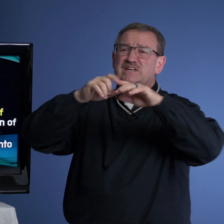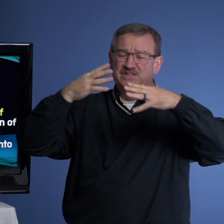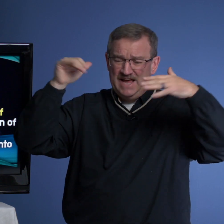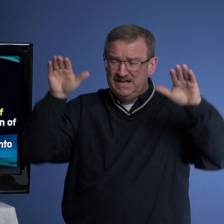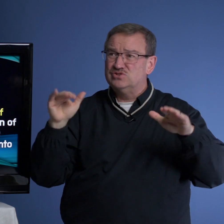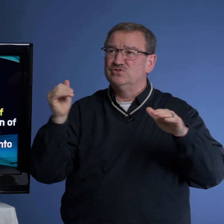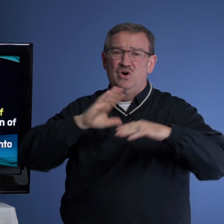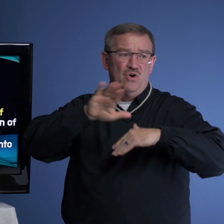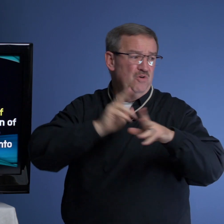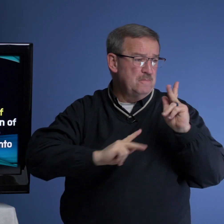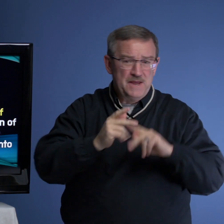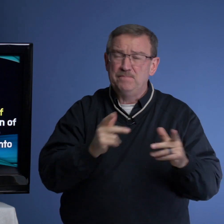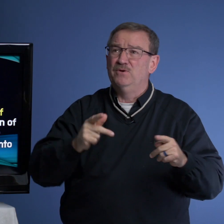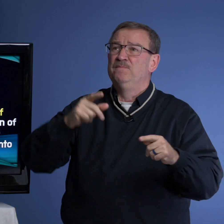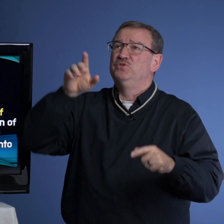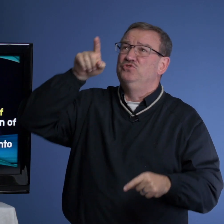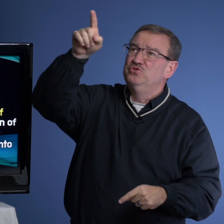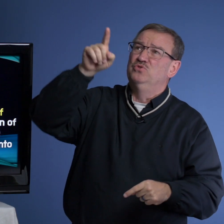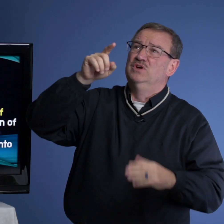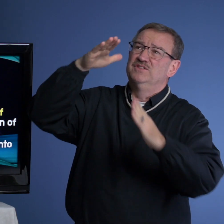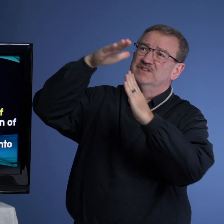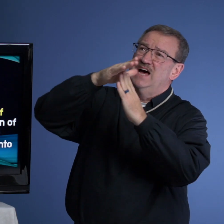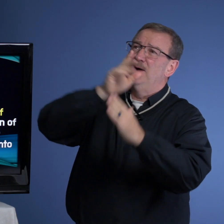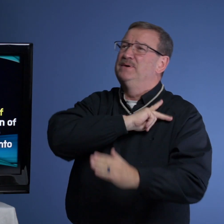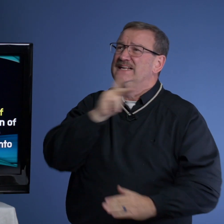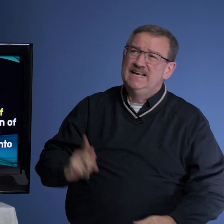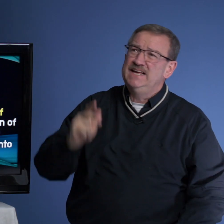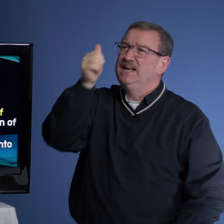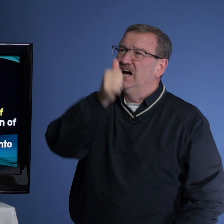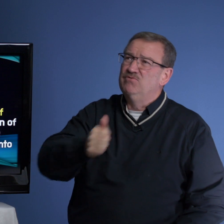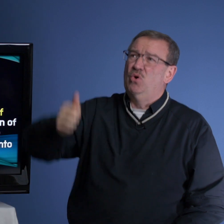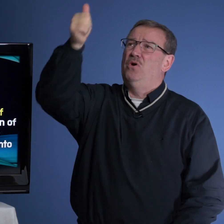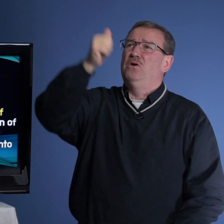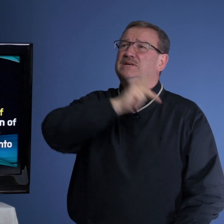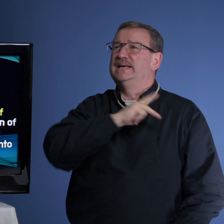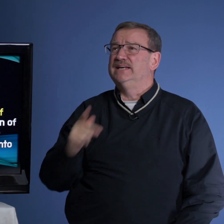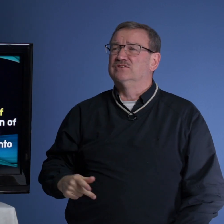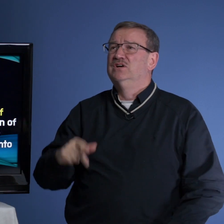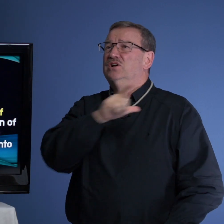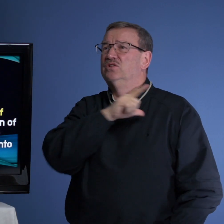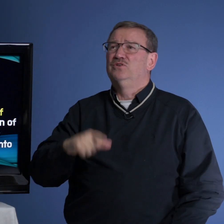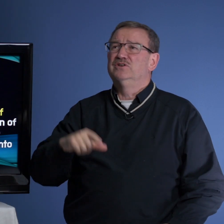the angels, all the people. You, the top king of all kings, Lord